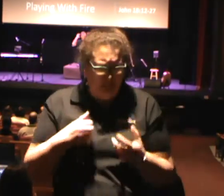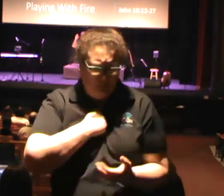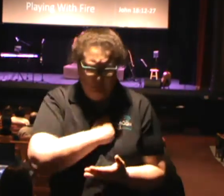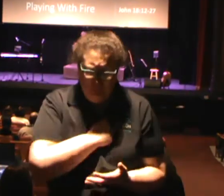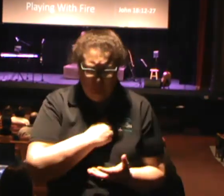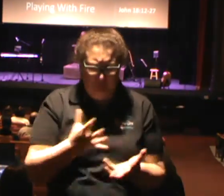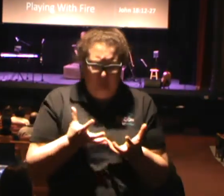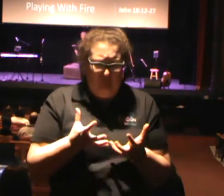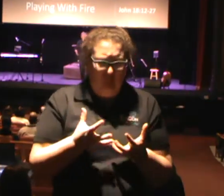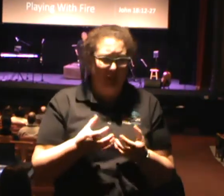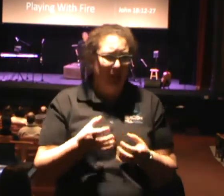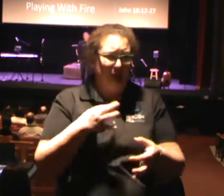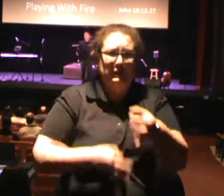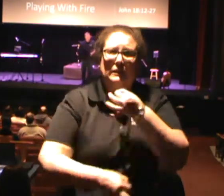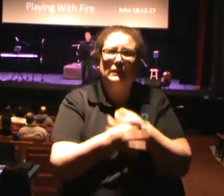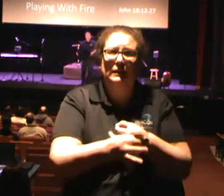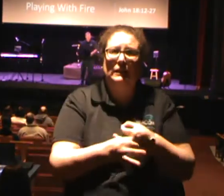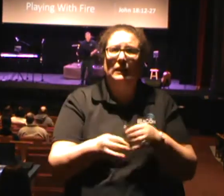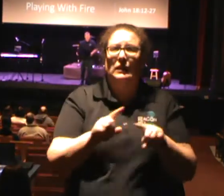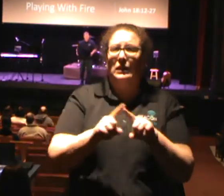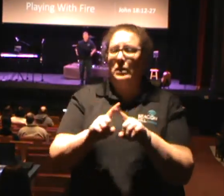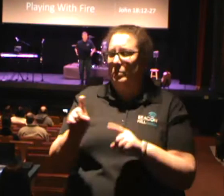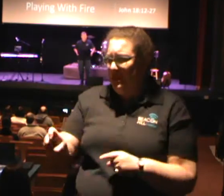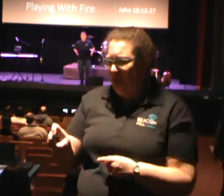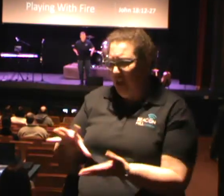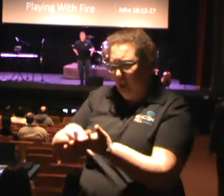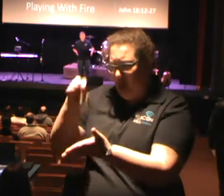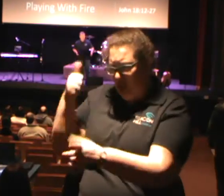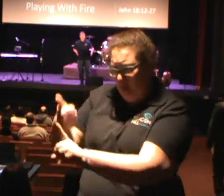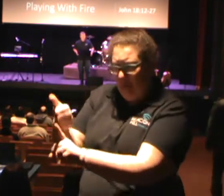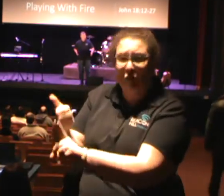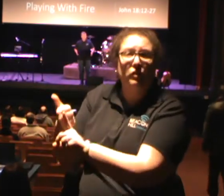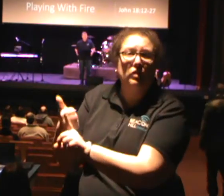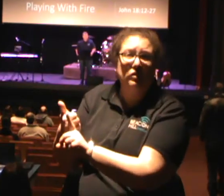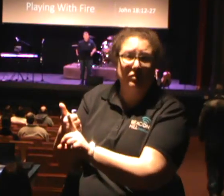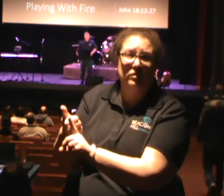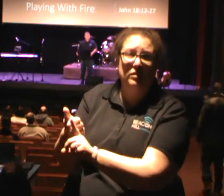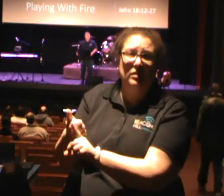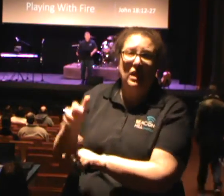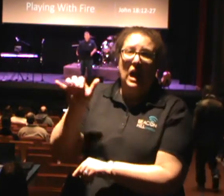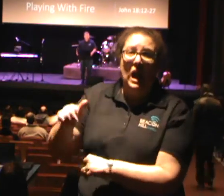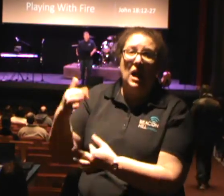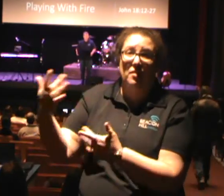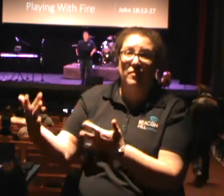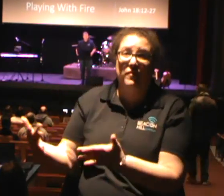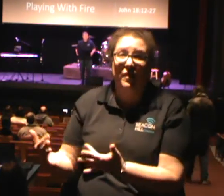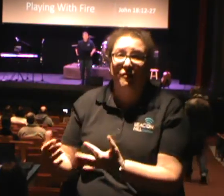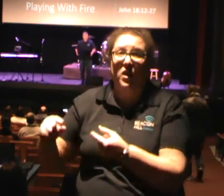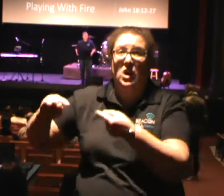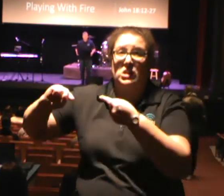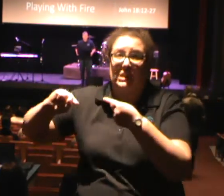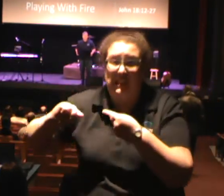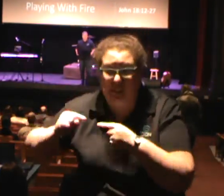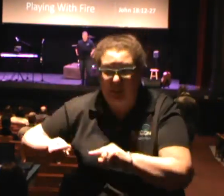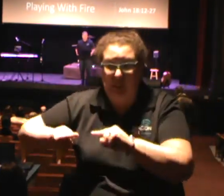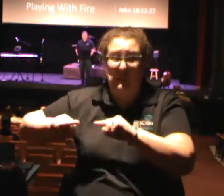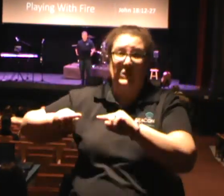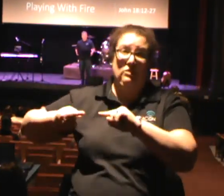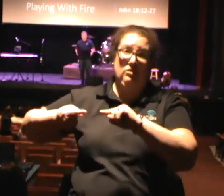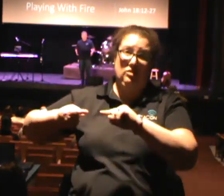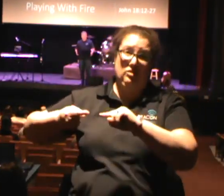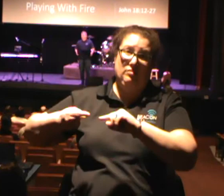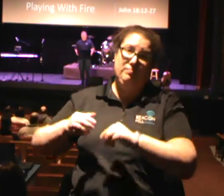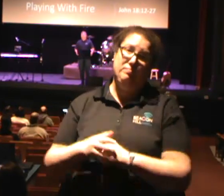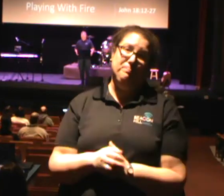unfortunately she had to find out for herself that fire burns and fire hurts, church.